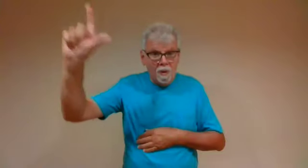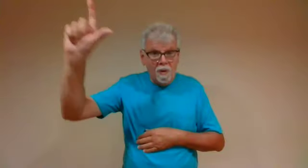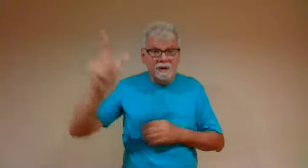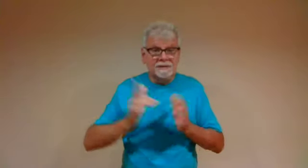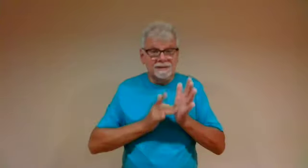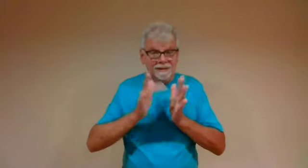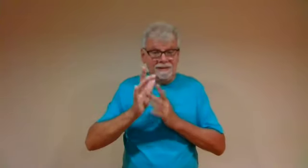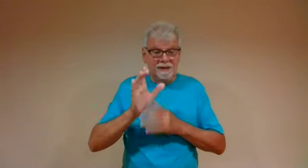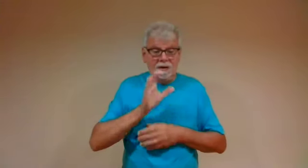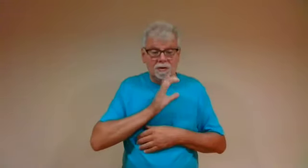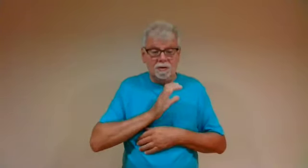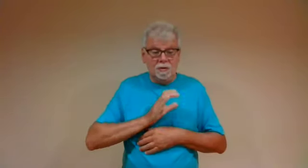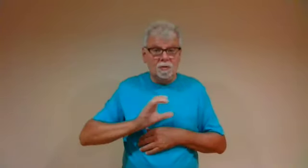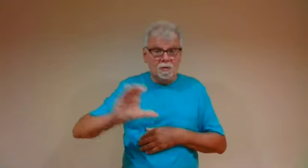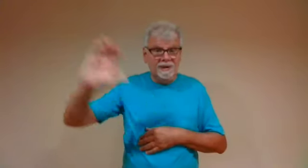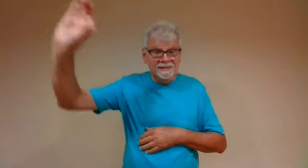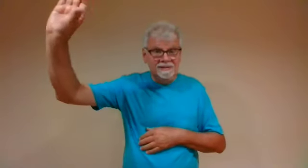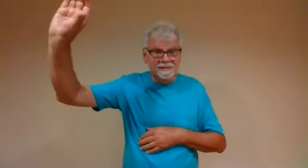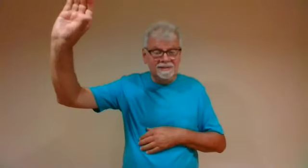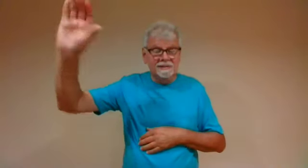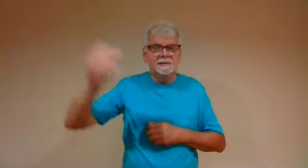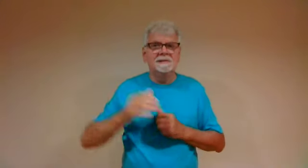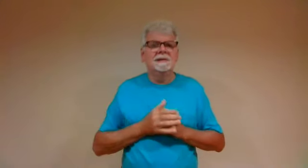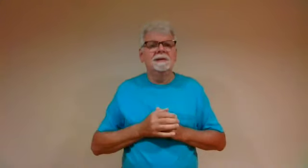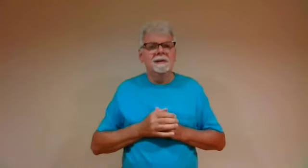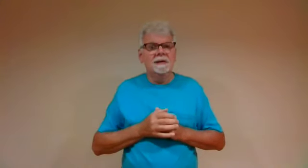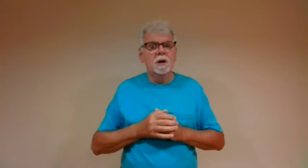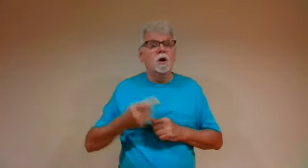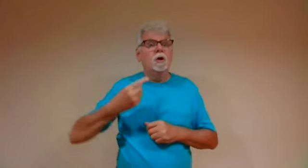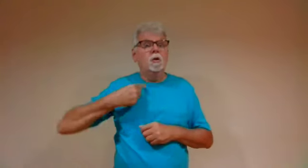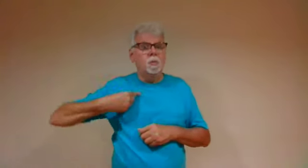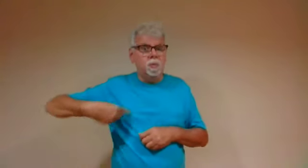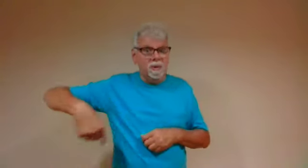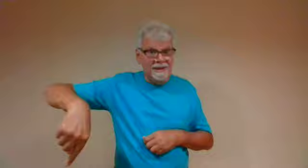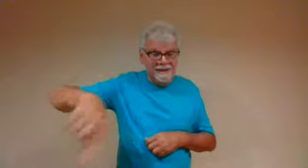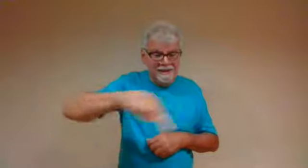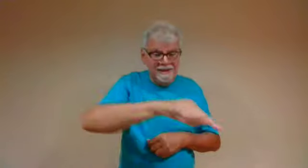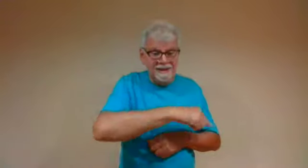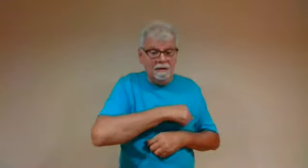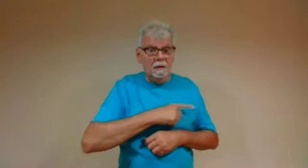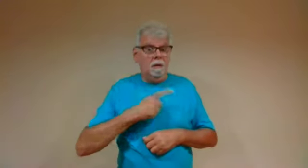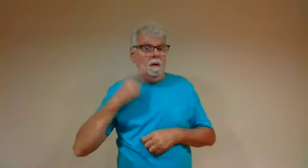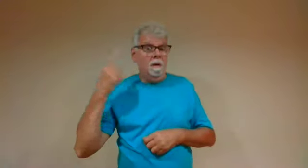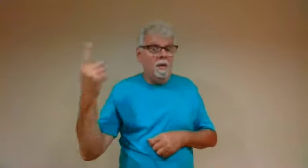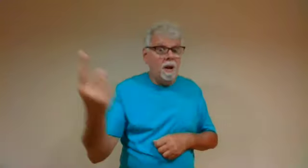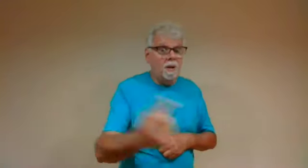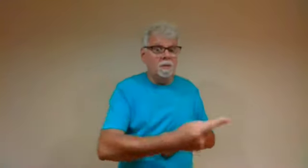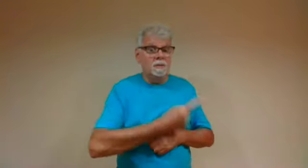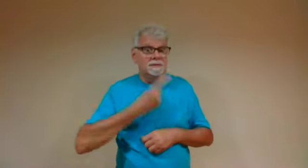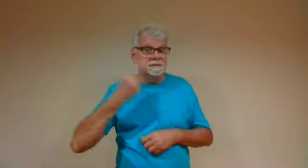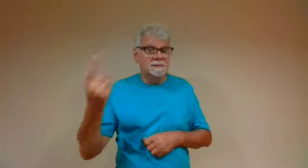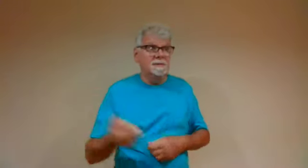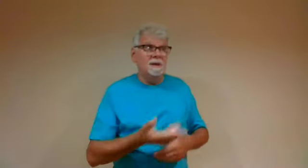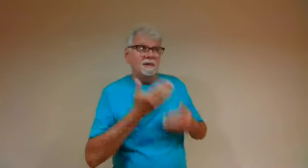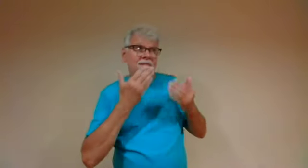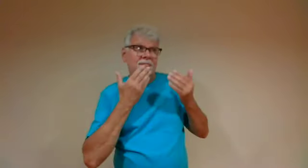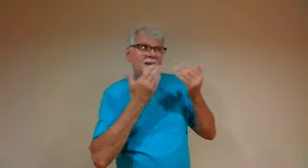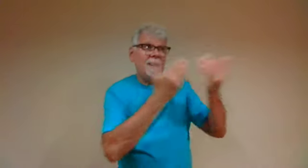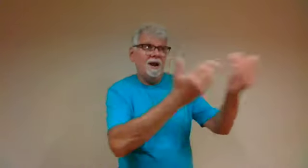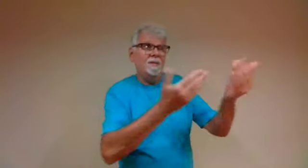Giving thanks Giving always, and for everything, in the name of our